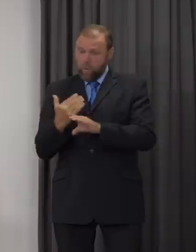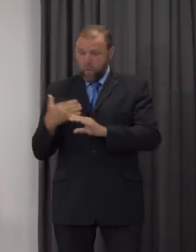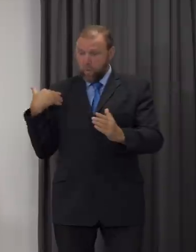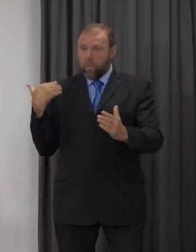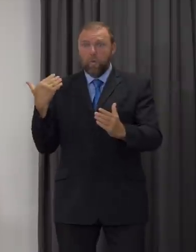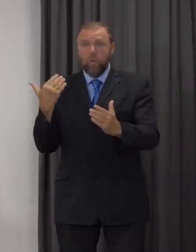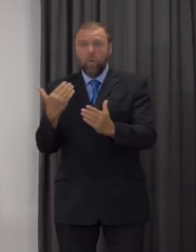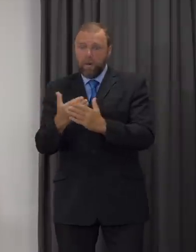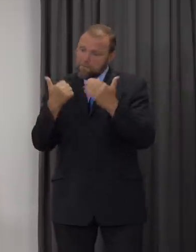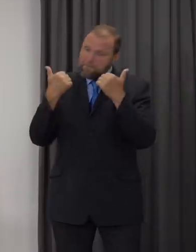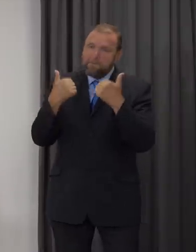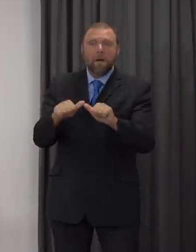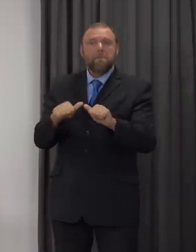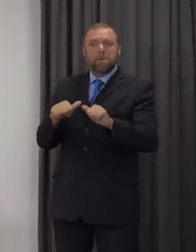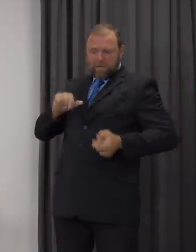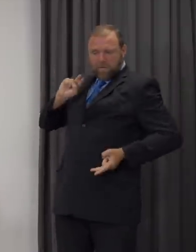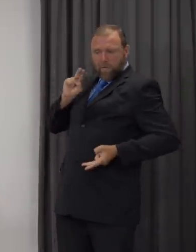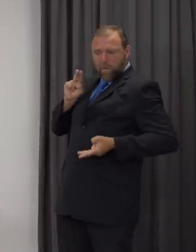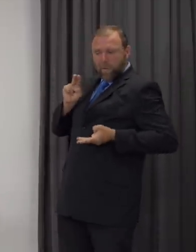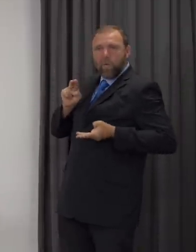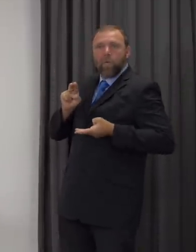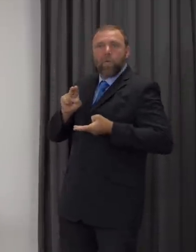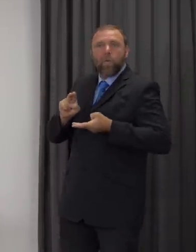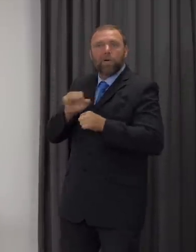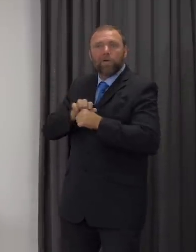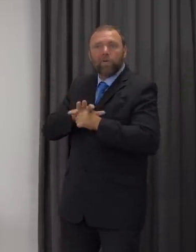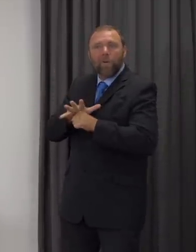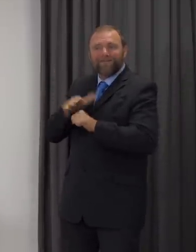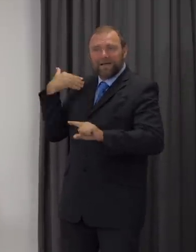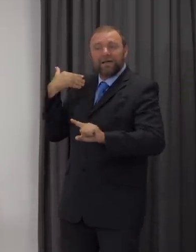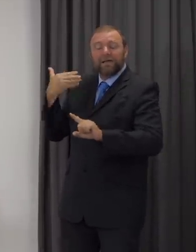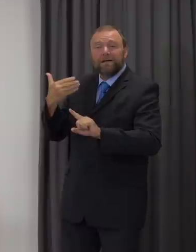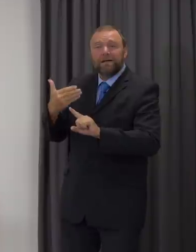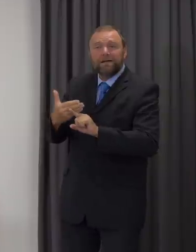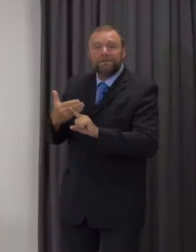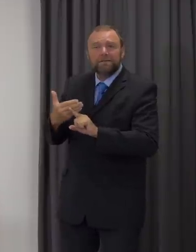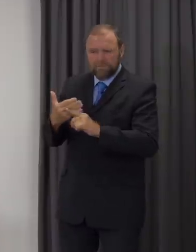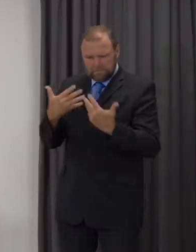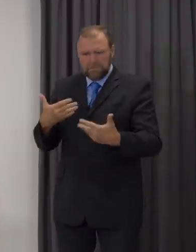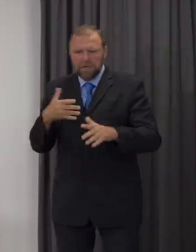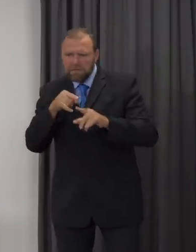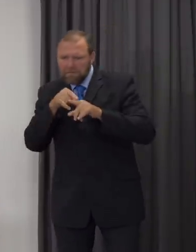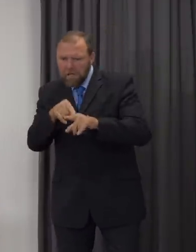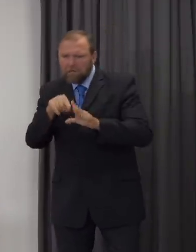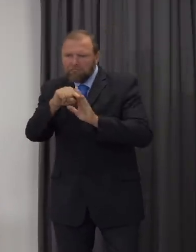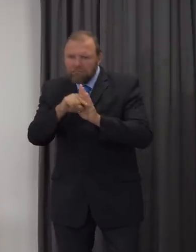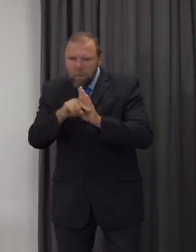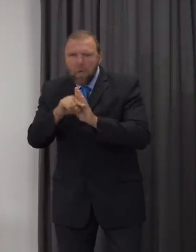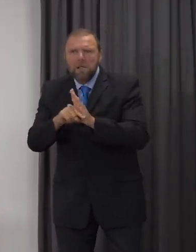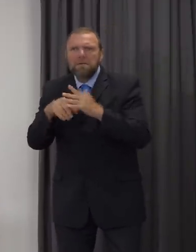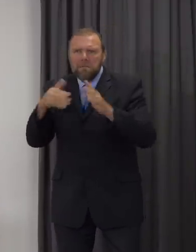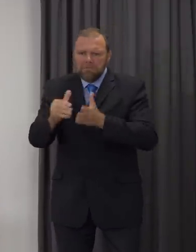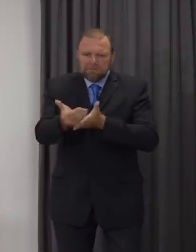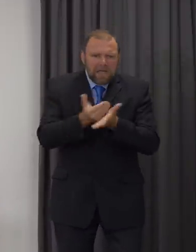wave in the spring. You have followed the rules and helped reduce the cases of coronavirus, protecting the NHS